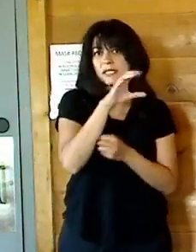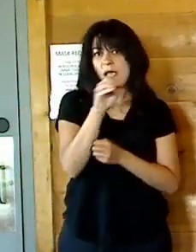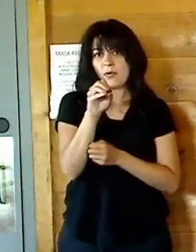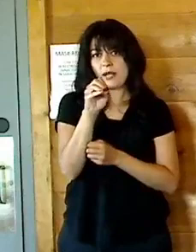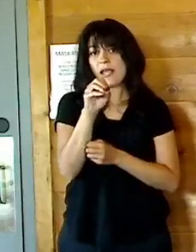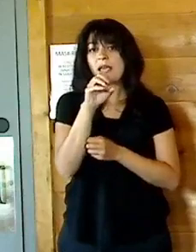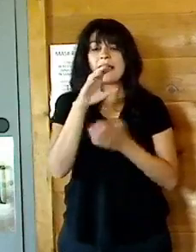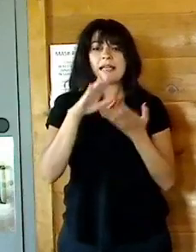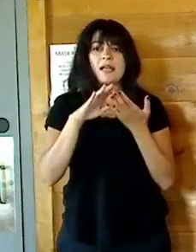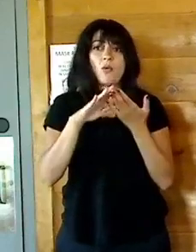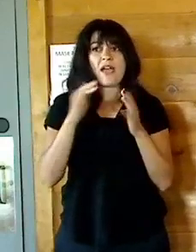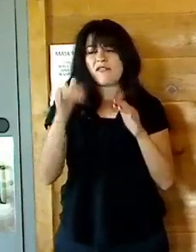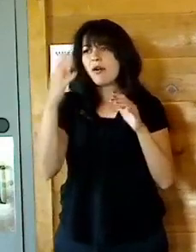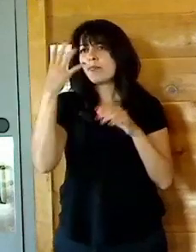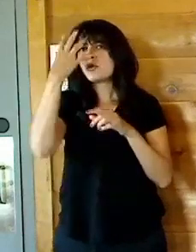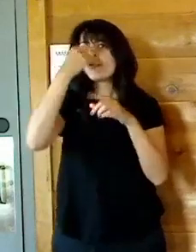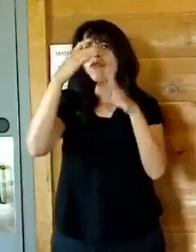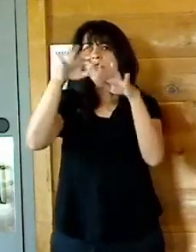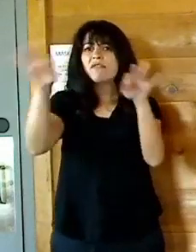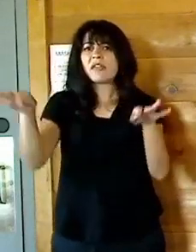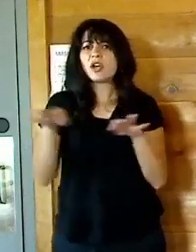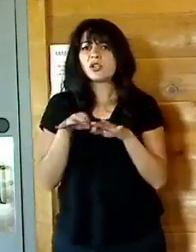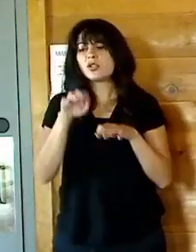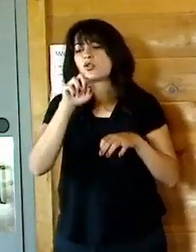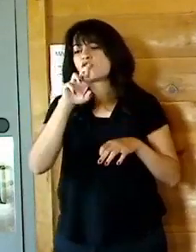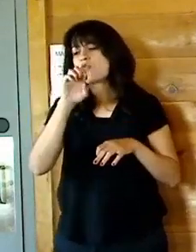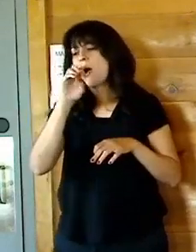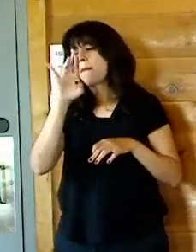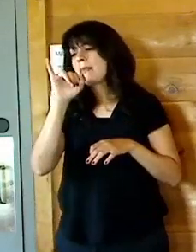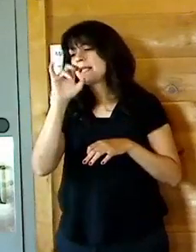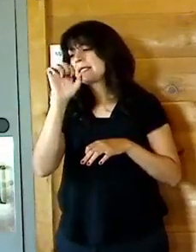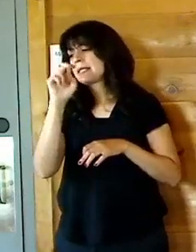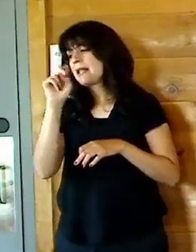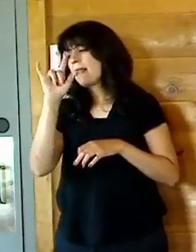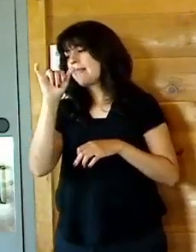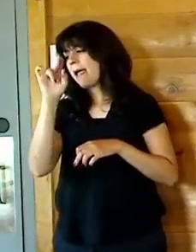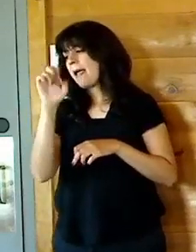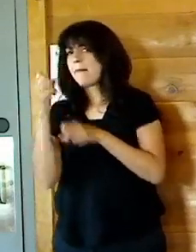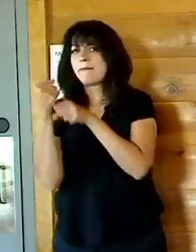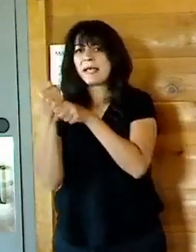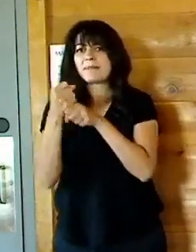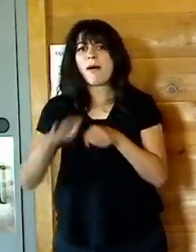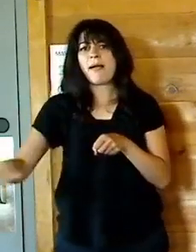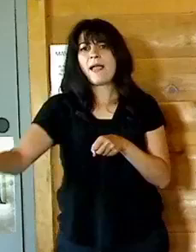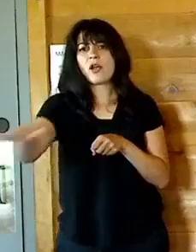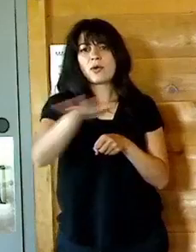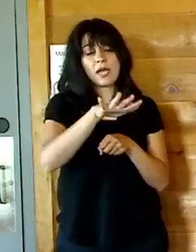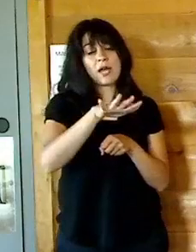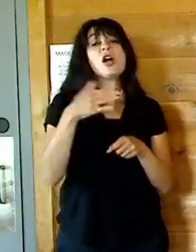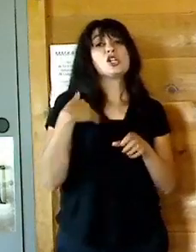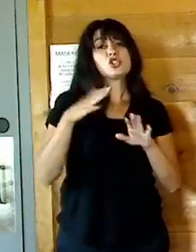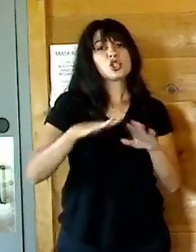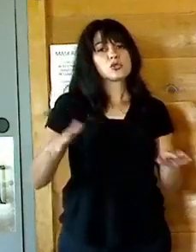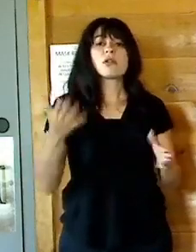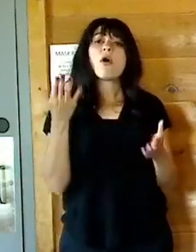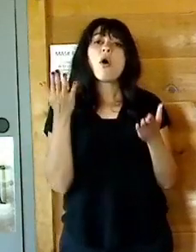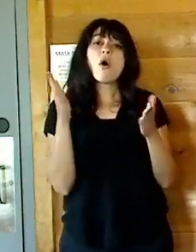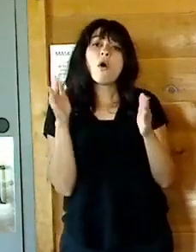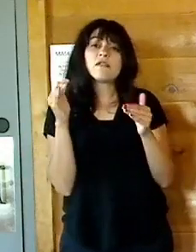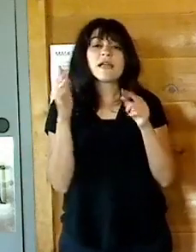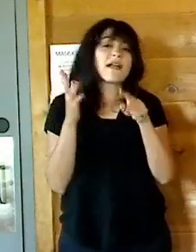field out at our Robinson Lane Baseball Complex where children and hopefully eventually adults will be able to